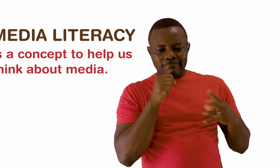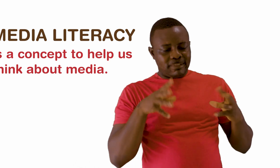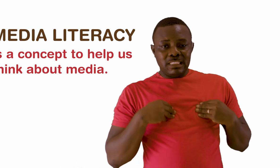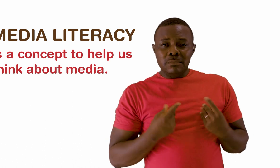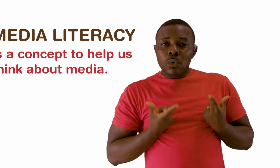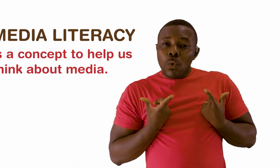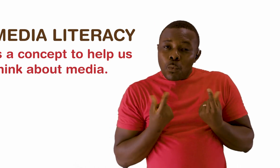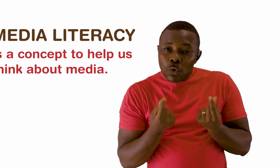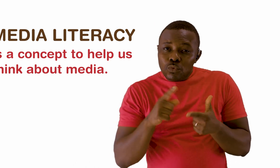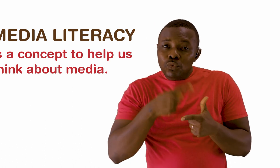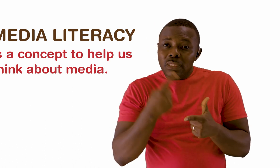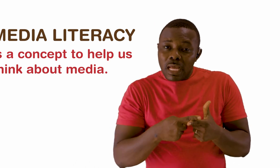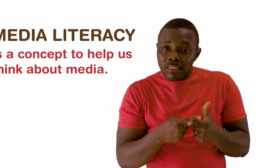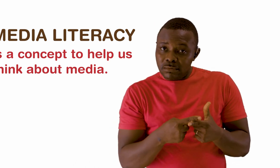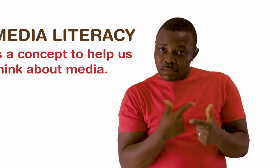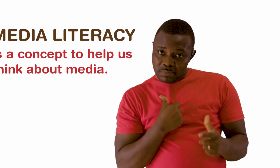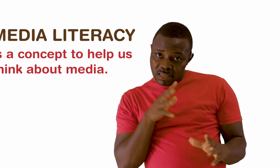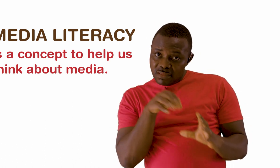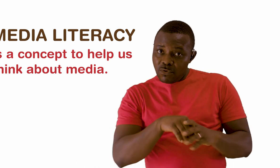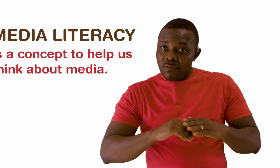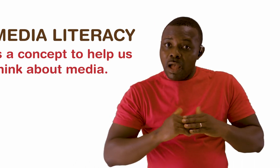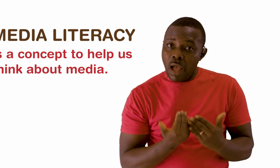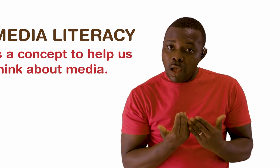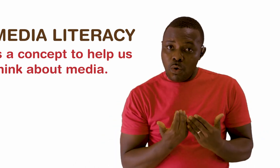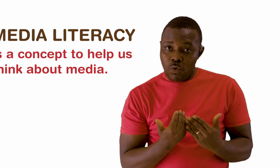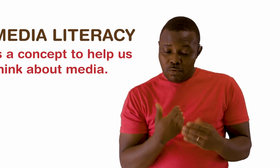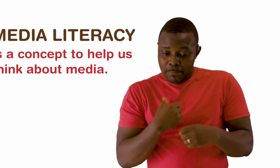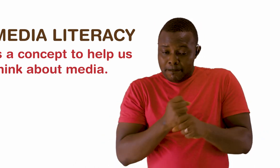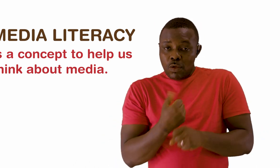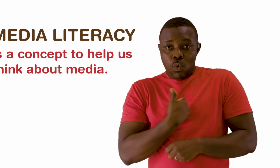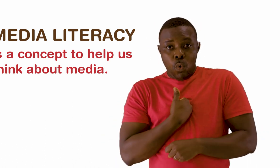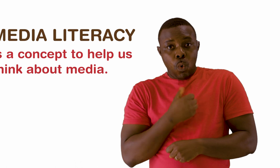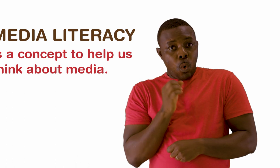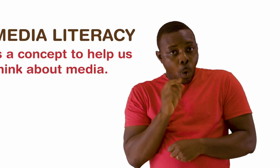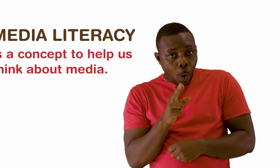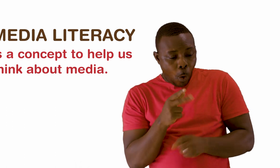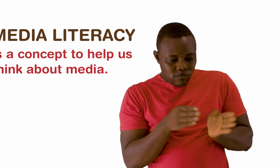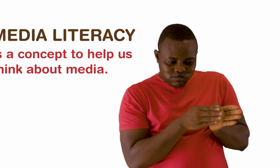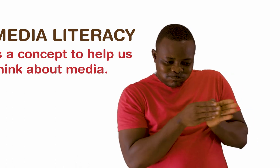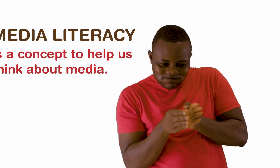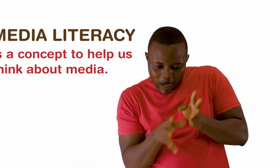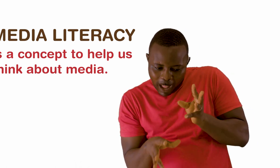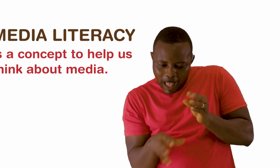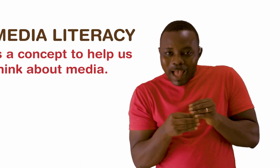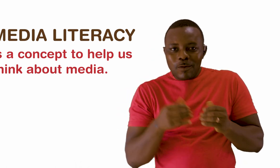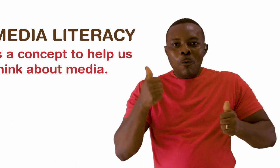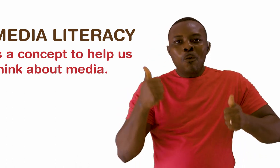What would you do then? Would you choose to involve yourself in it? Or would you take the story to a different direction